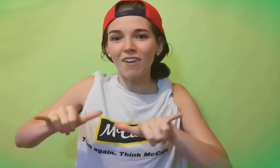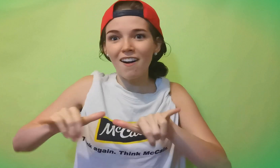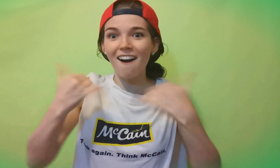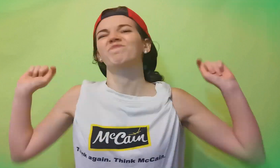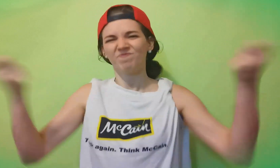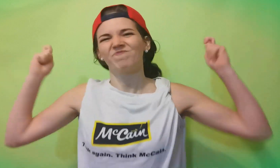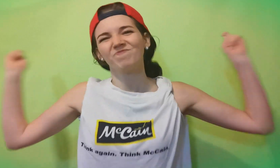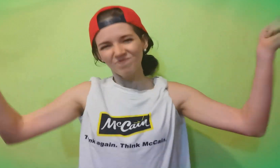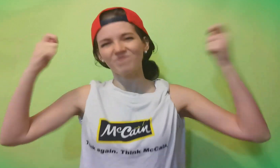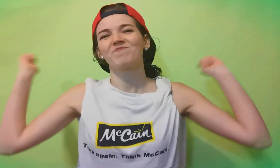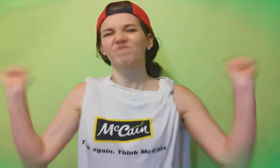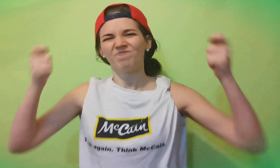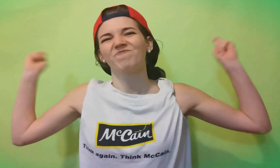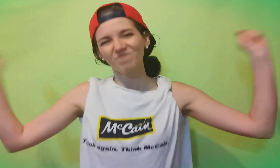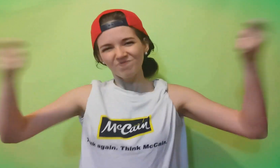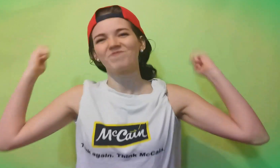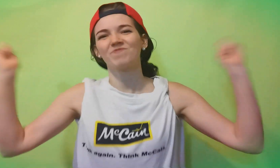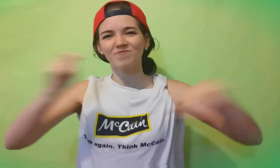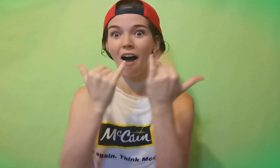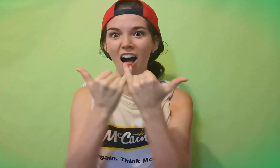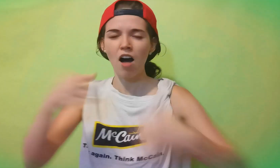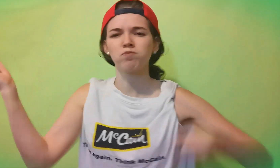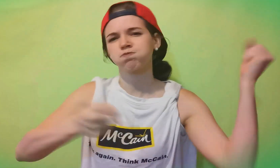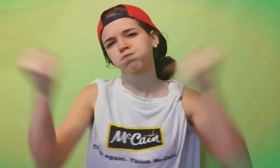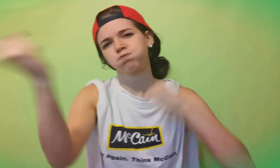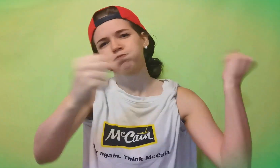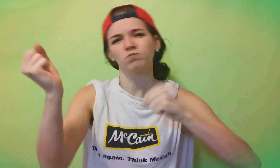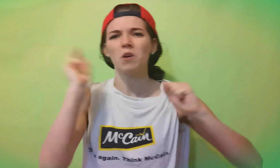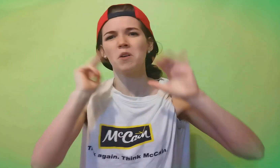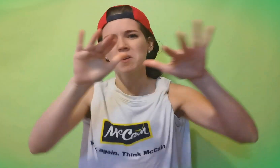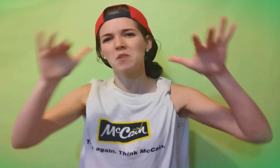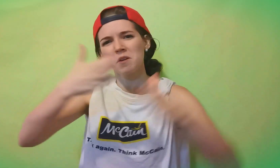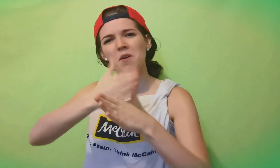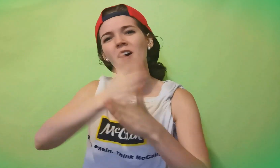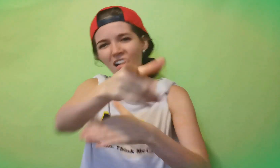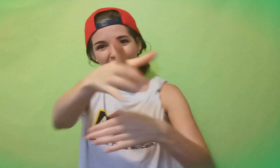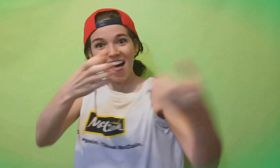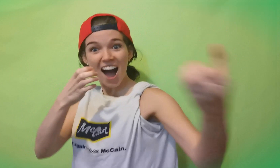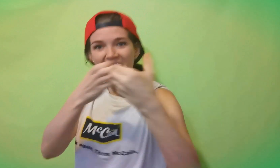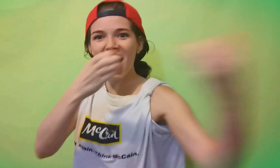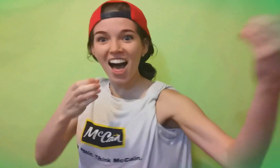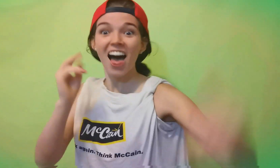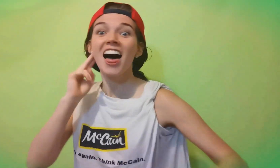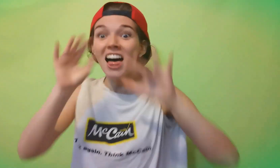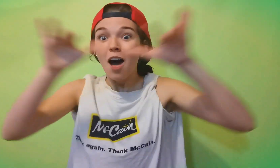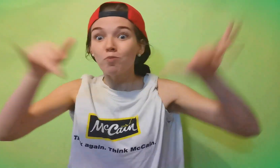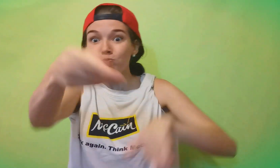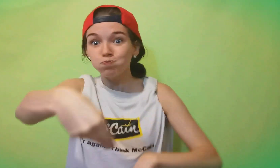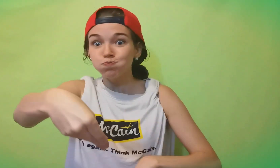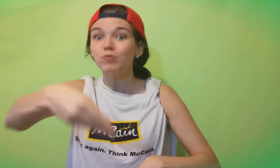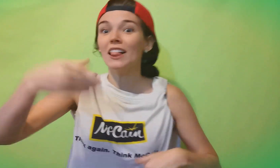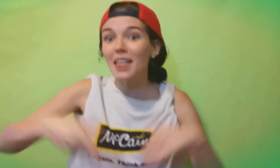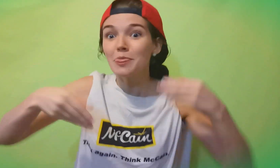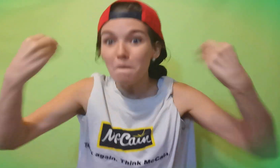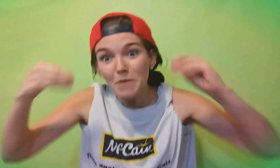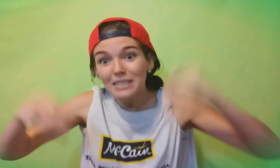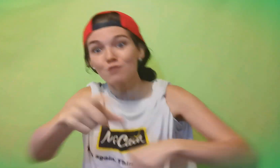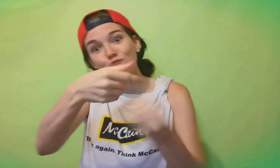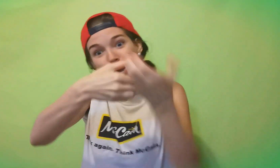waiting time for some celebrating more companies providing posters deaf people working here's a toast deaf people up in the business